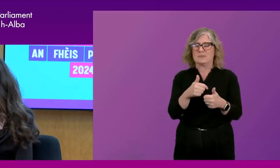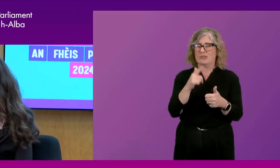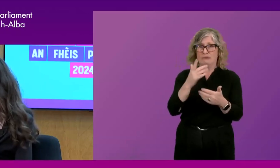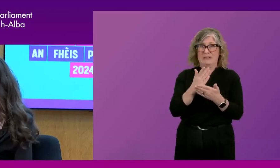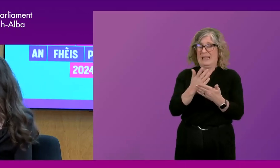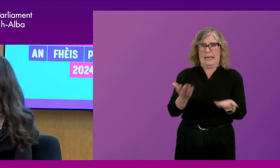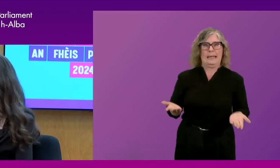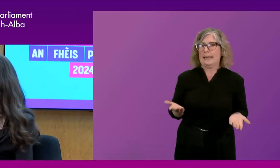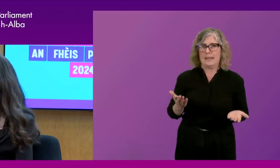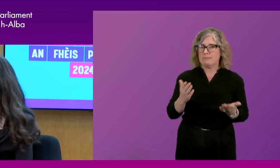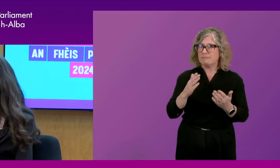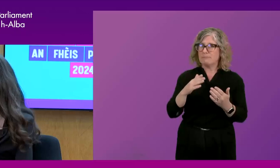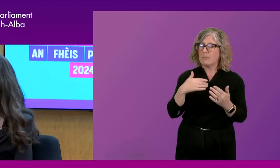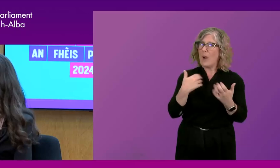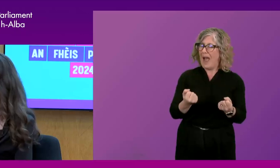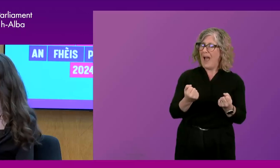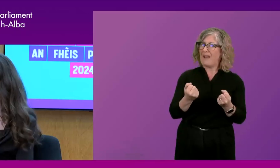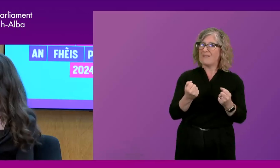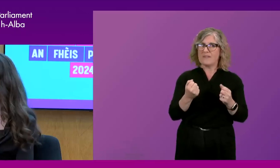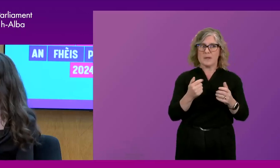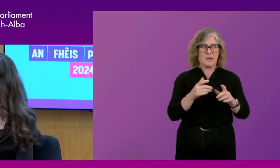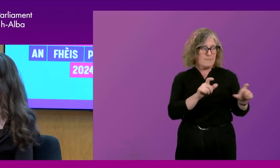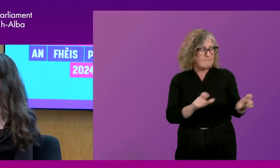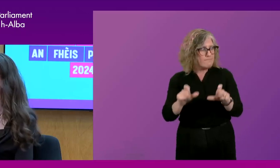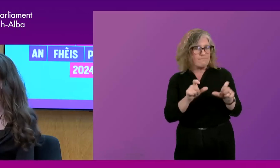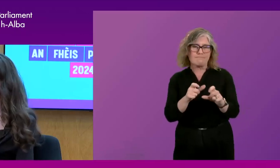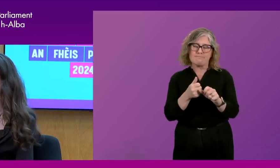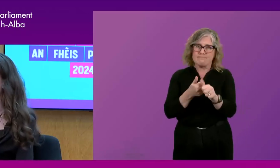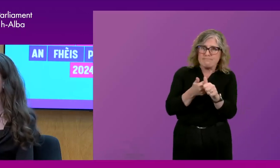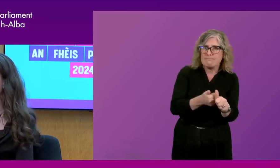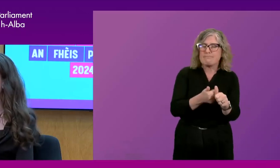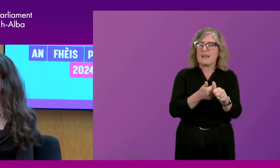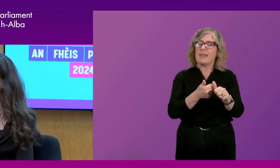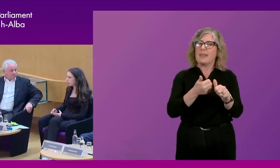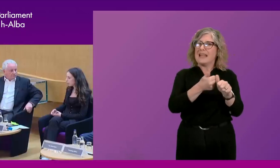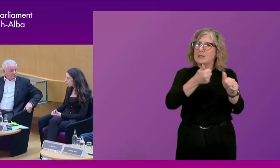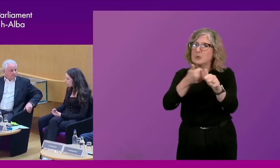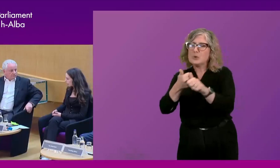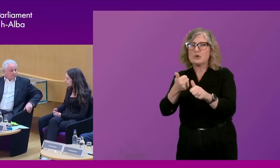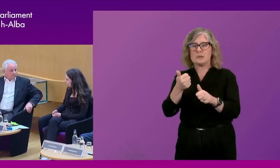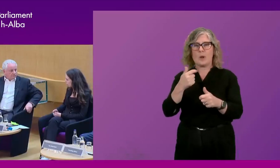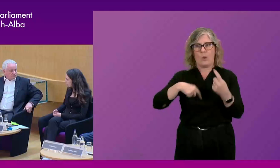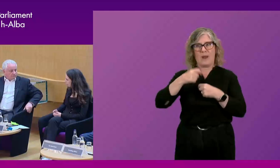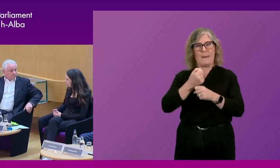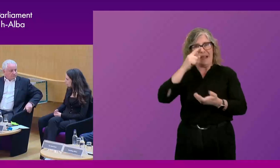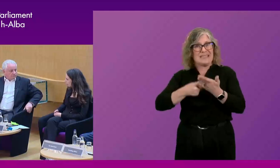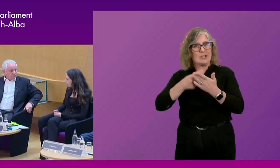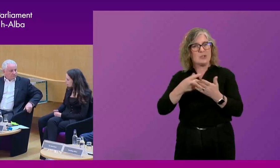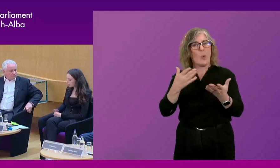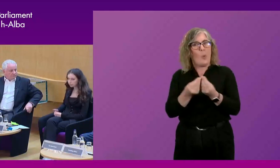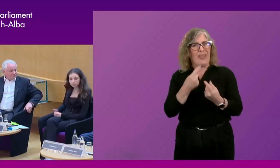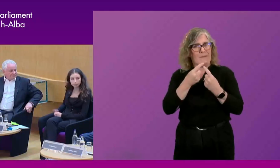is what preserves our institutions and allows for informed decision making and well-made legislation.